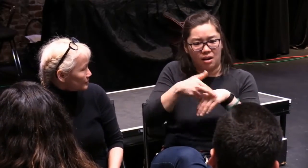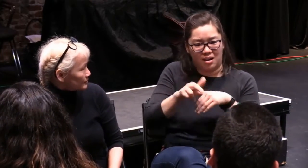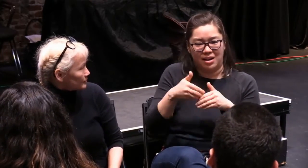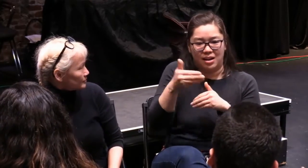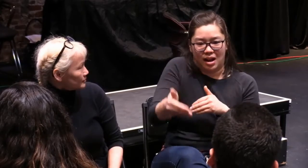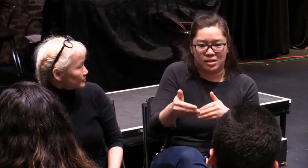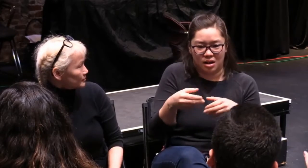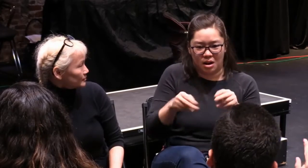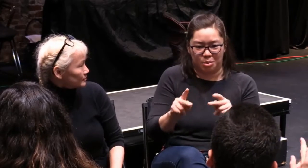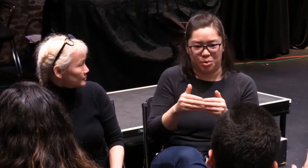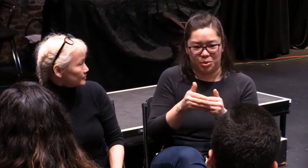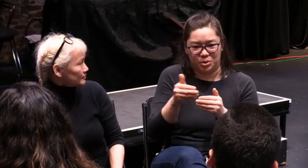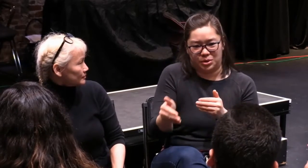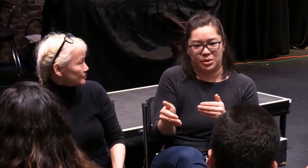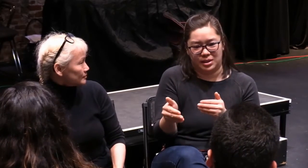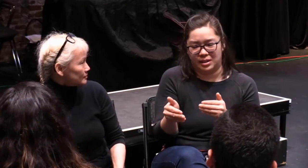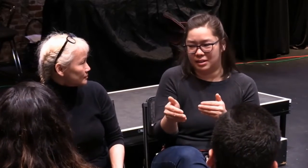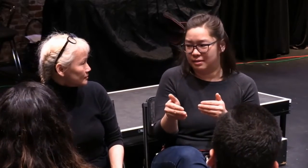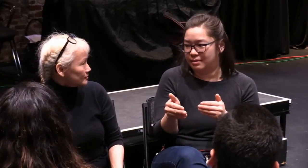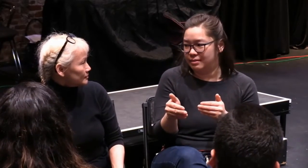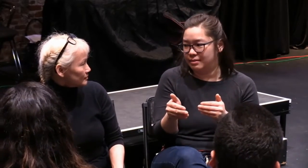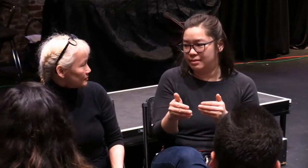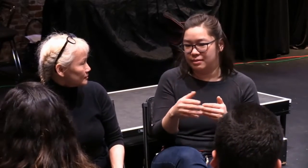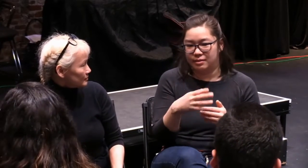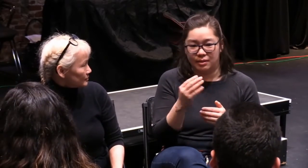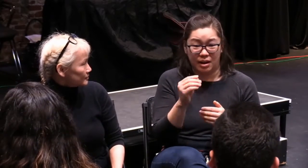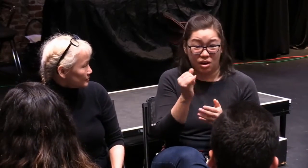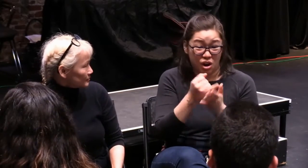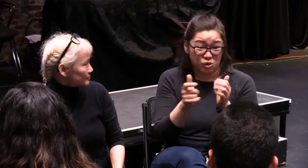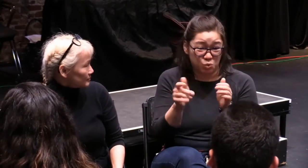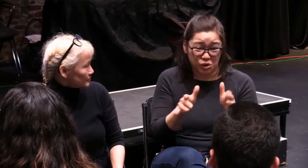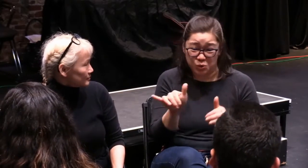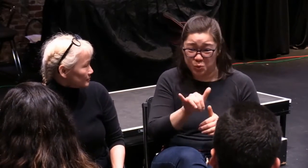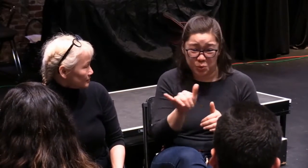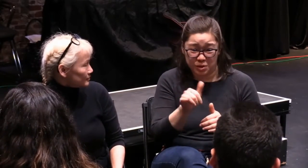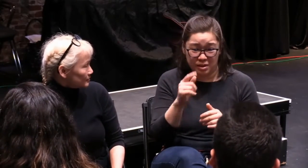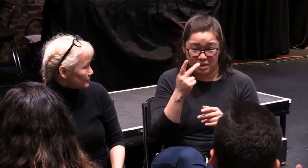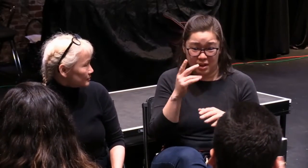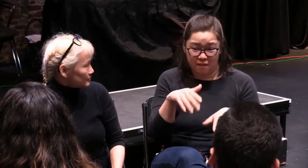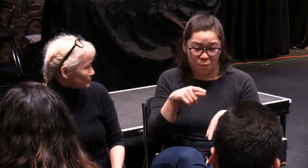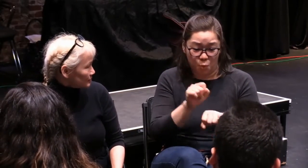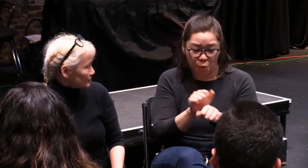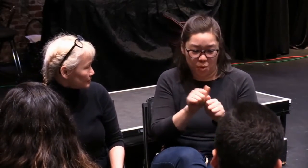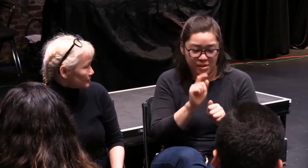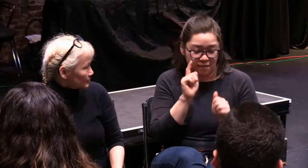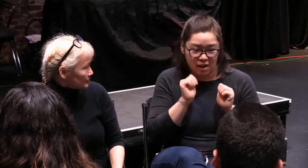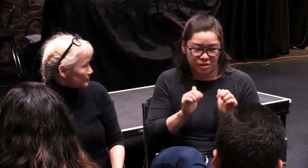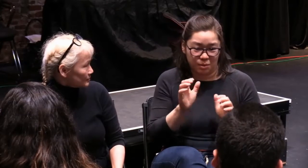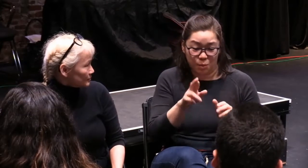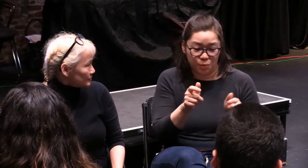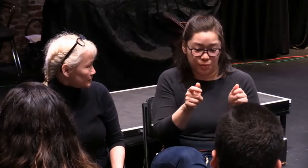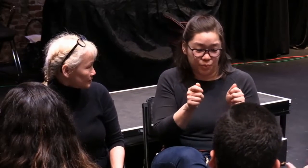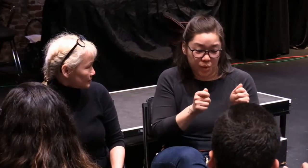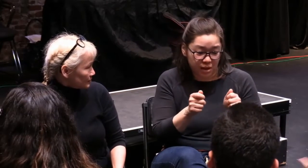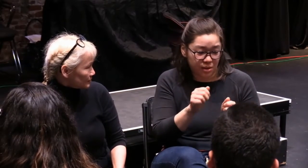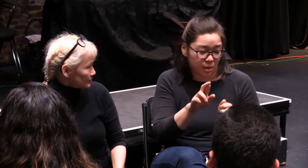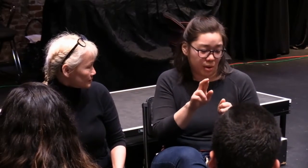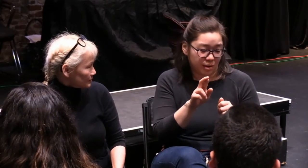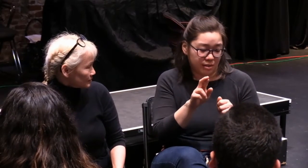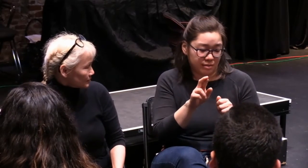And often when they see these different levels of professionals and practitioners who are Deaf, who work